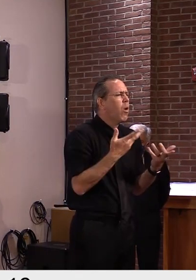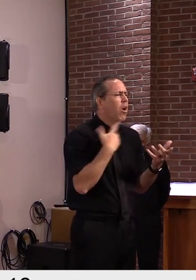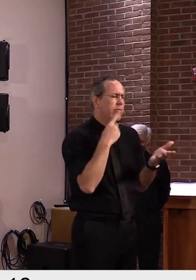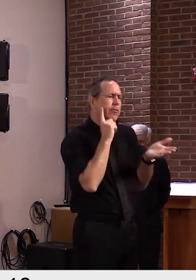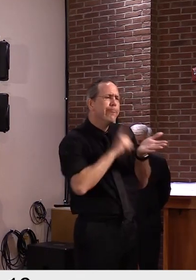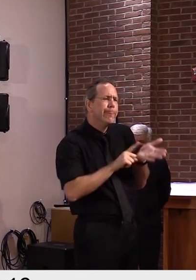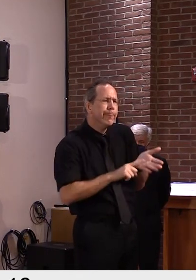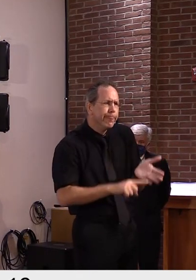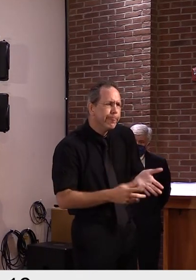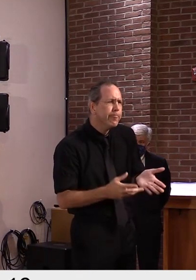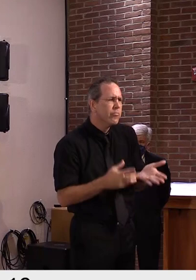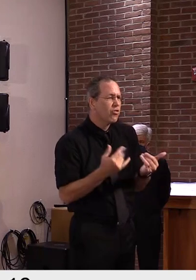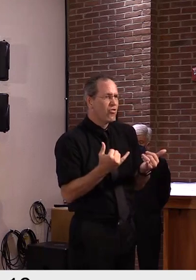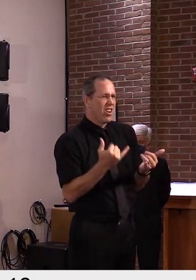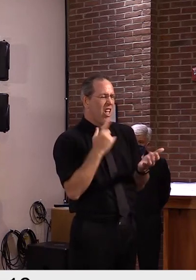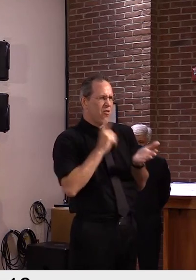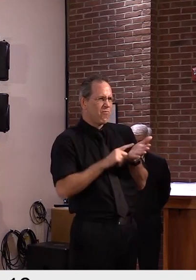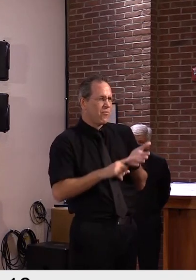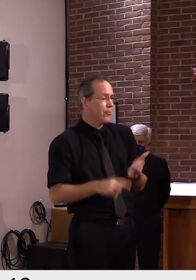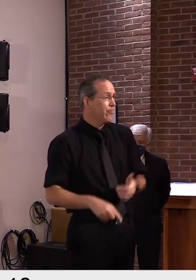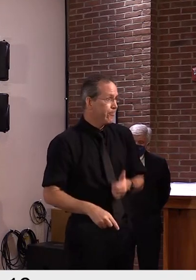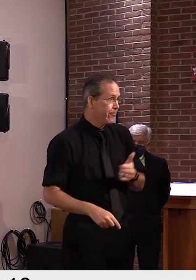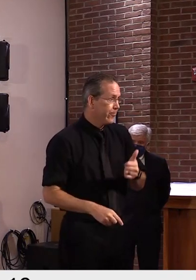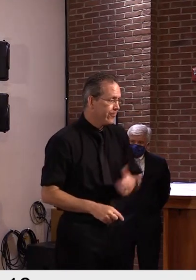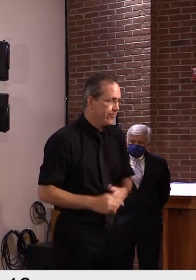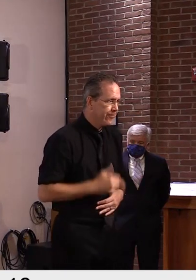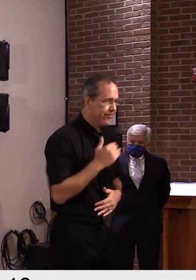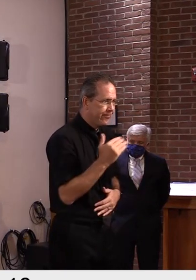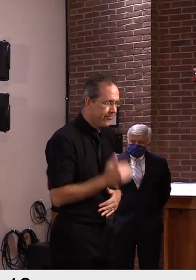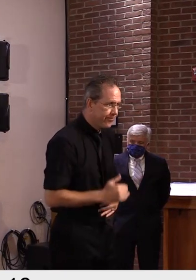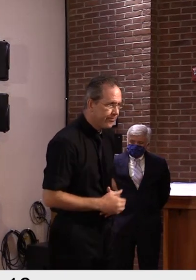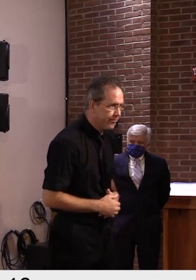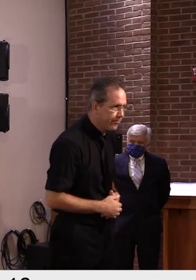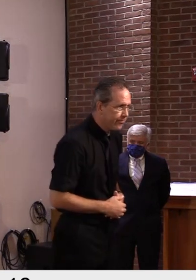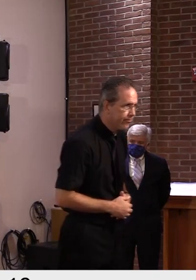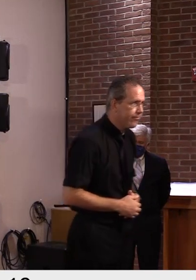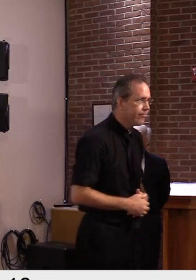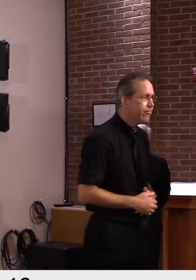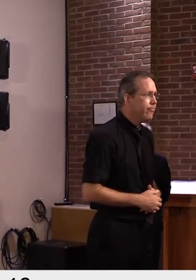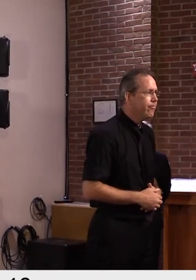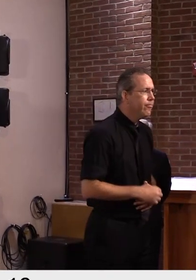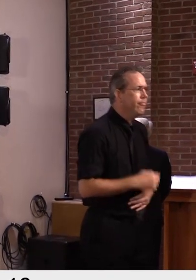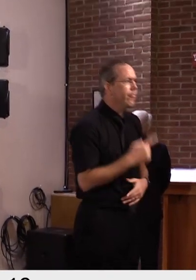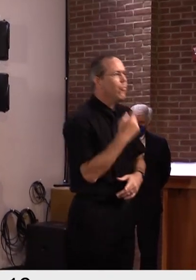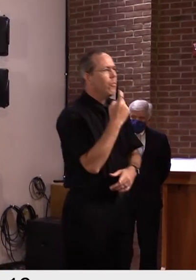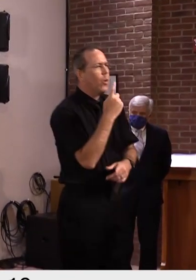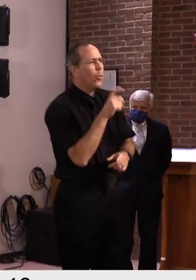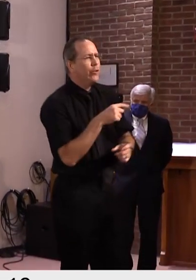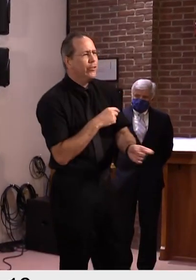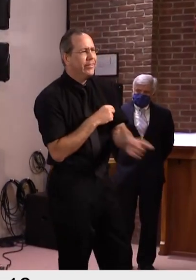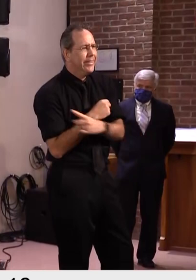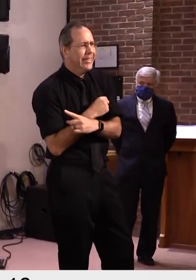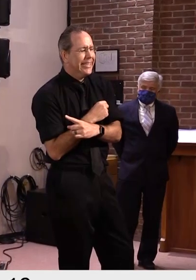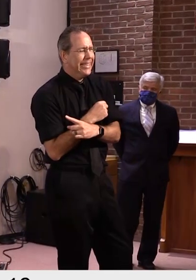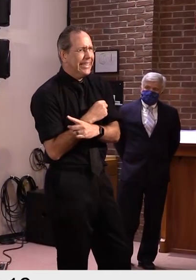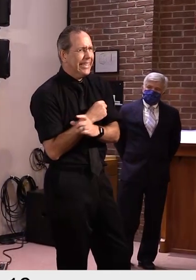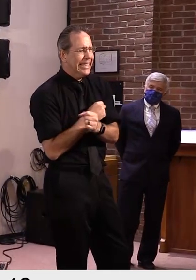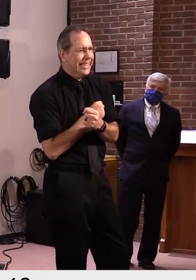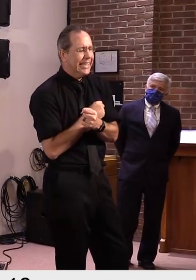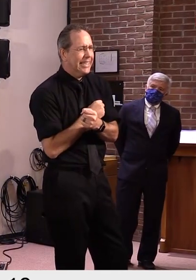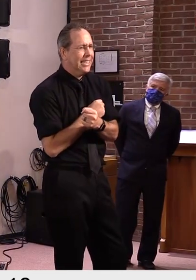report back on that. Okay. Okay. And just one quick one for the governor. I'm not sure if the